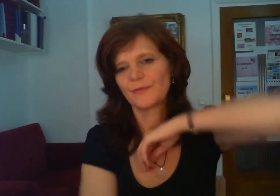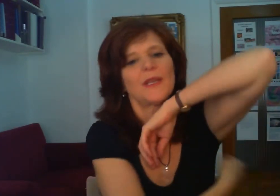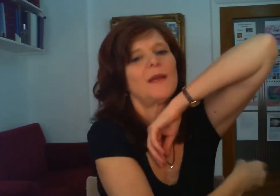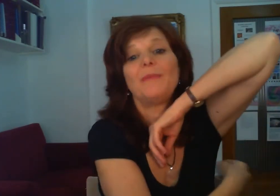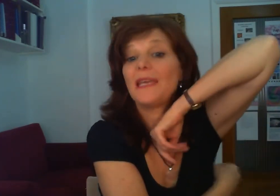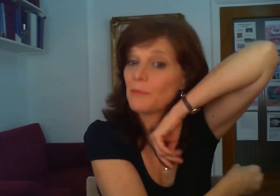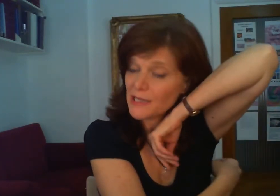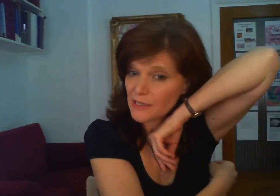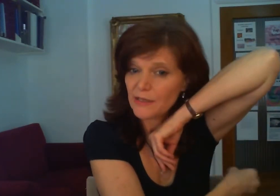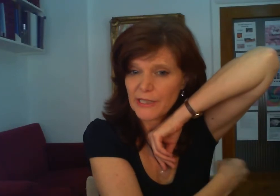be in my service